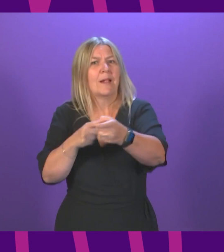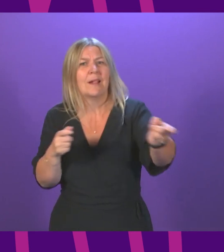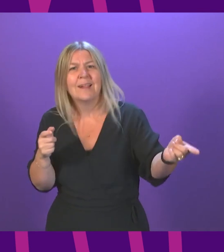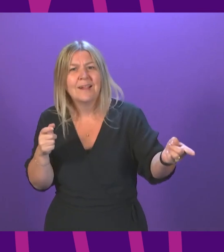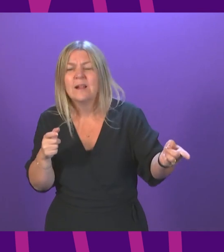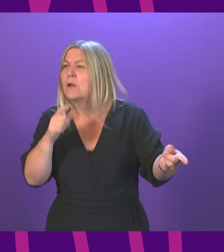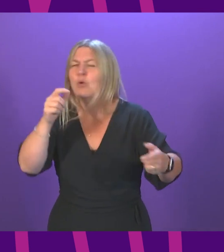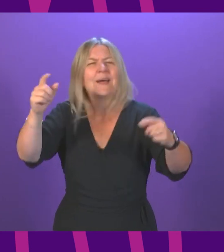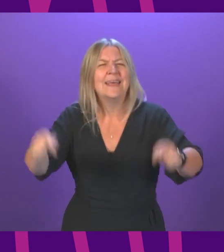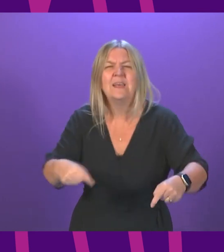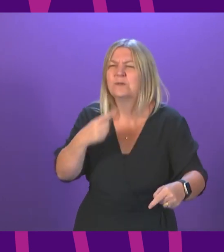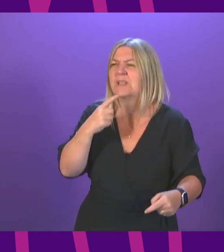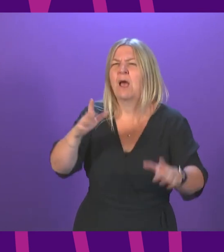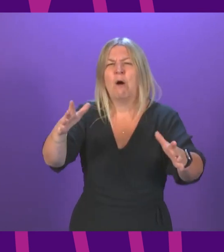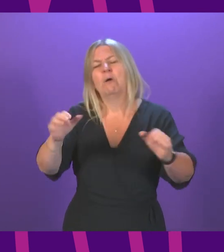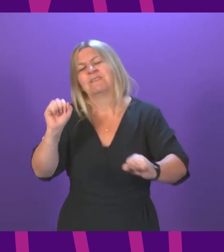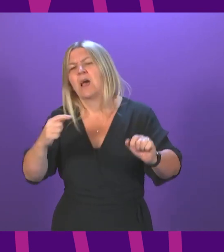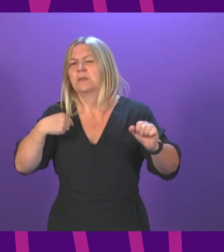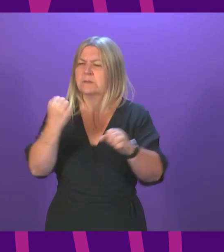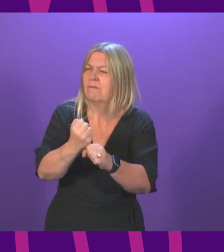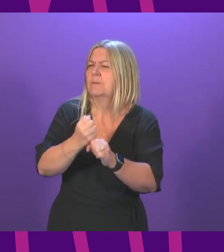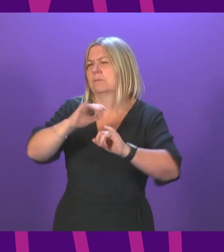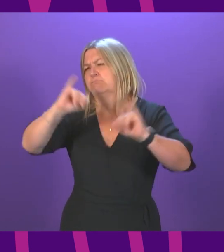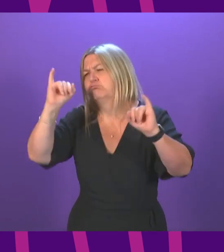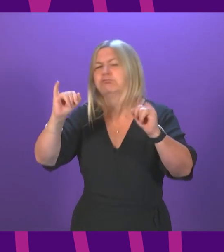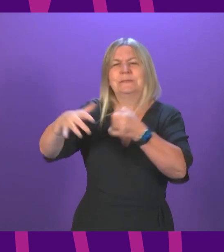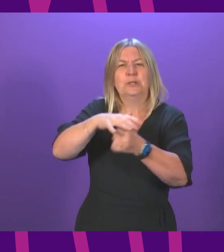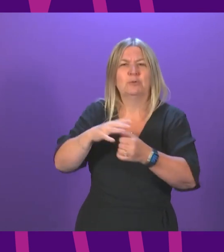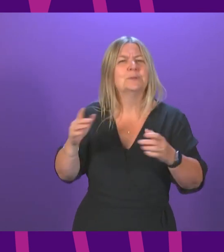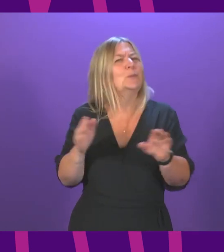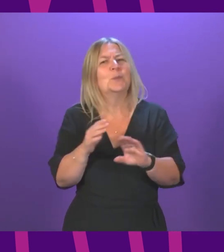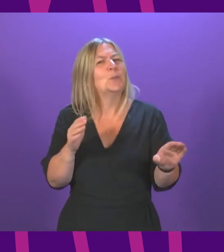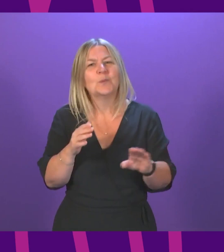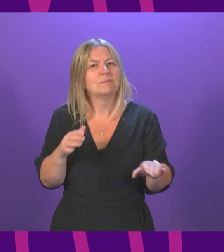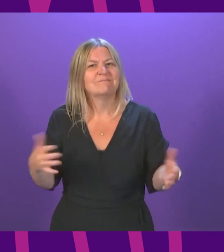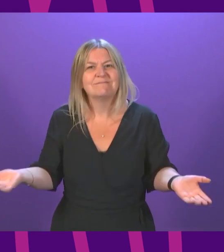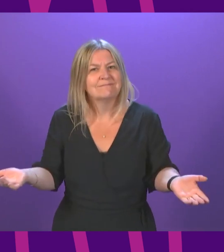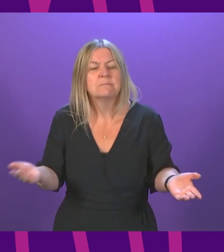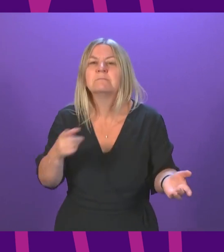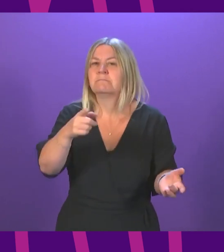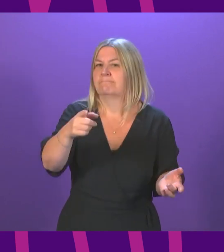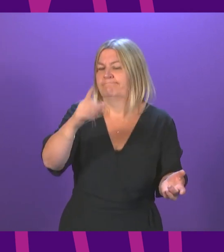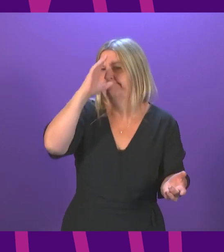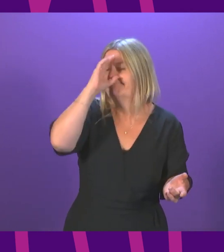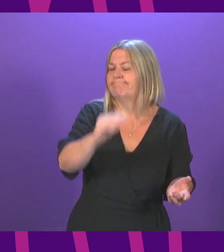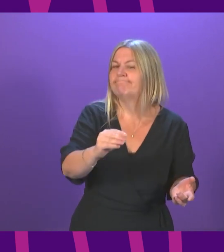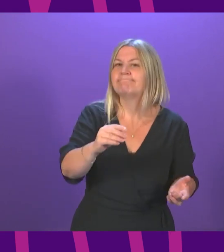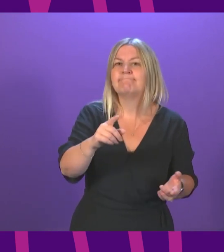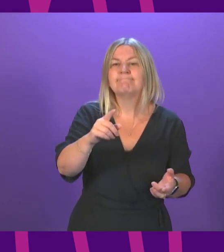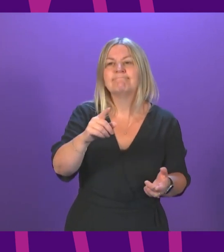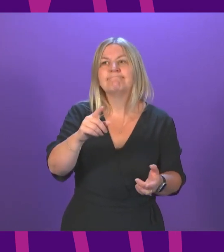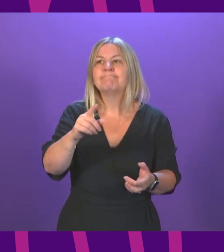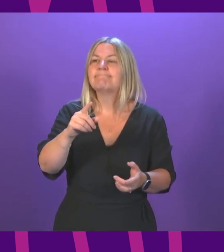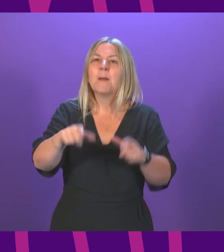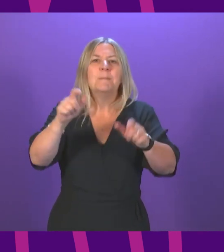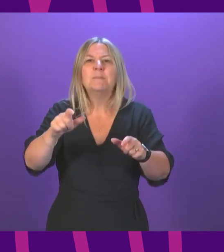to stand here and try to defend the horrible situations people find themselves in. But what I will say is nobody is